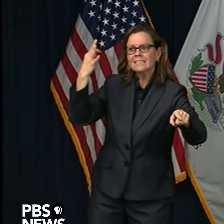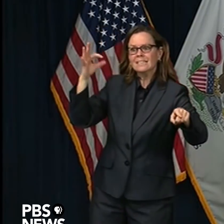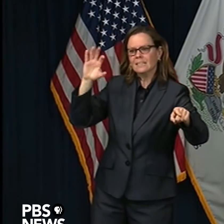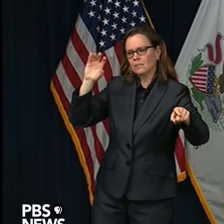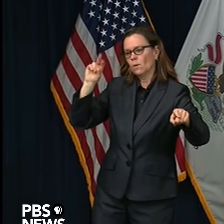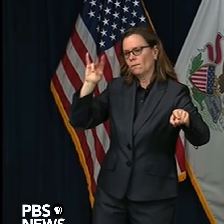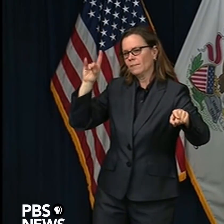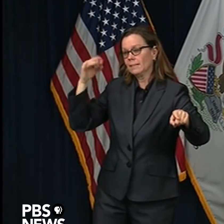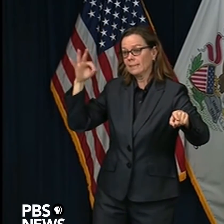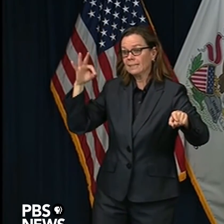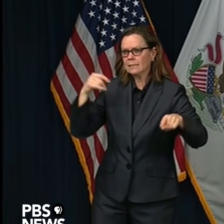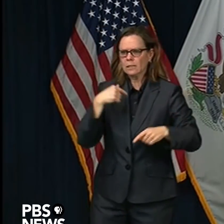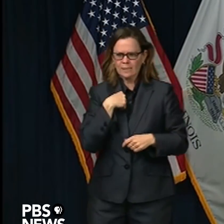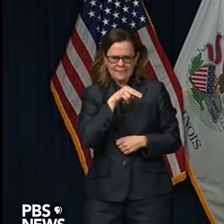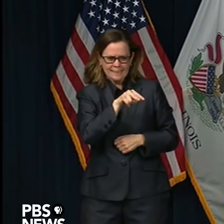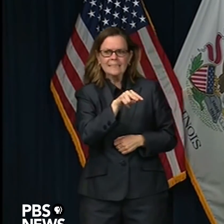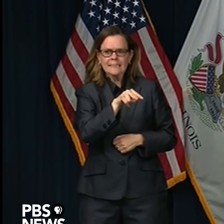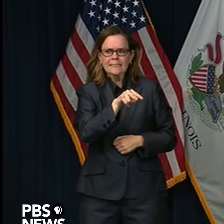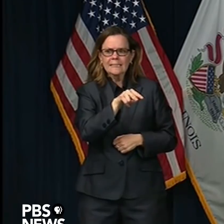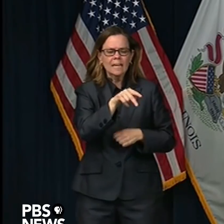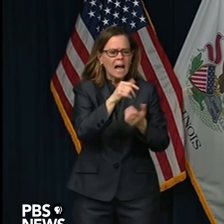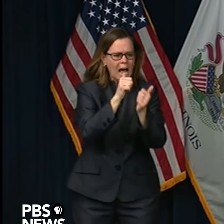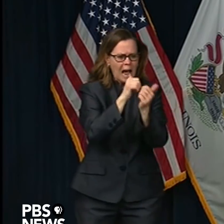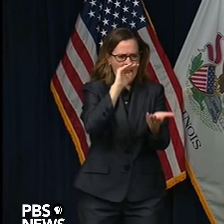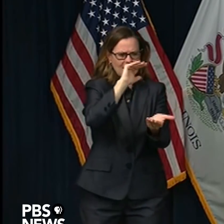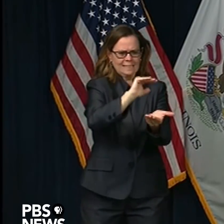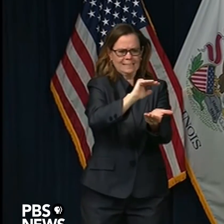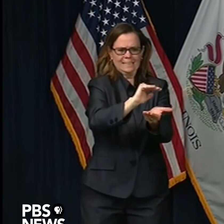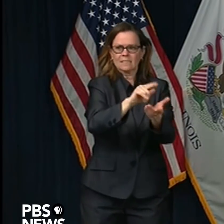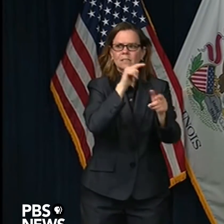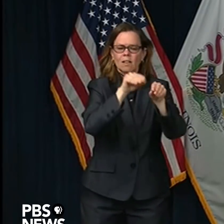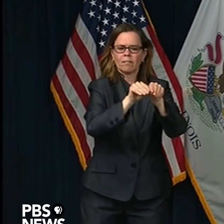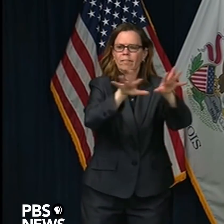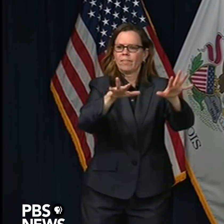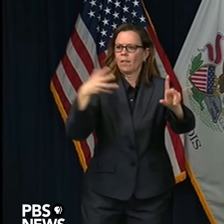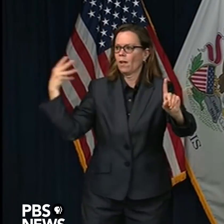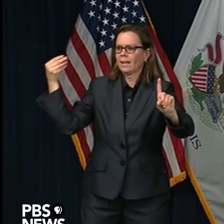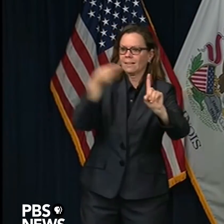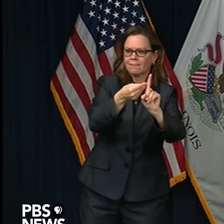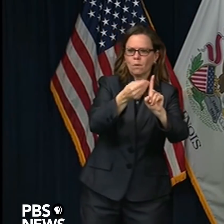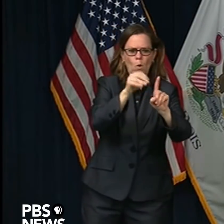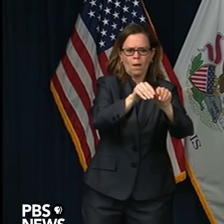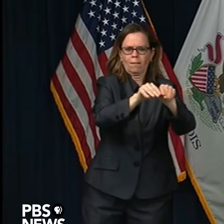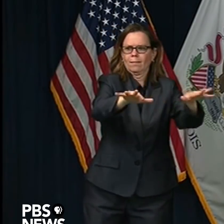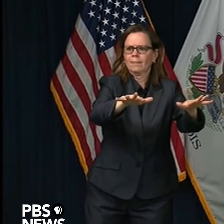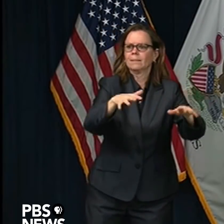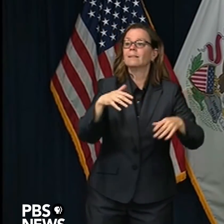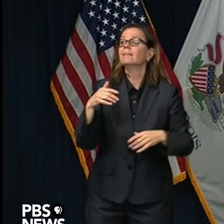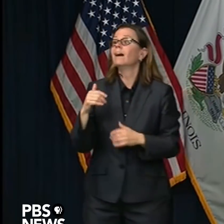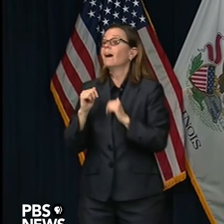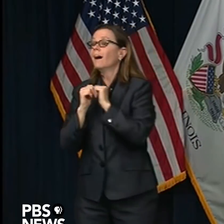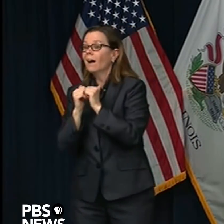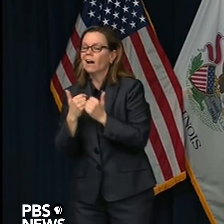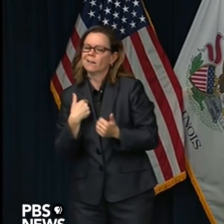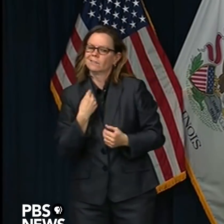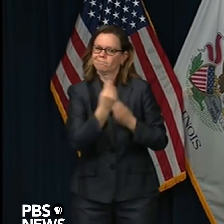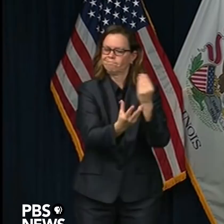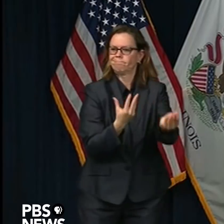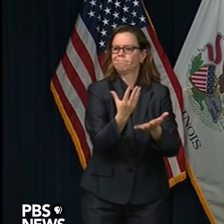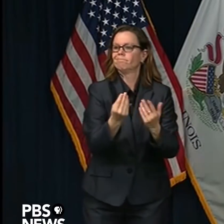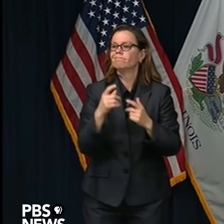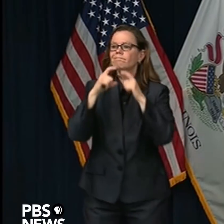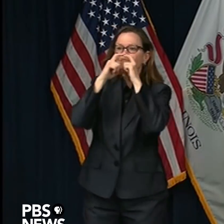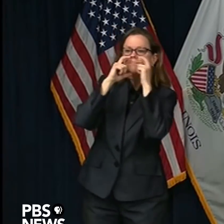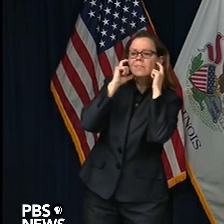limit the spread as, you know, as best we can with PPE, with staff following the